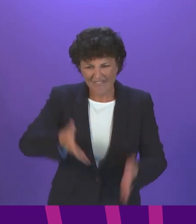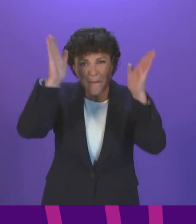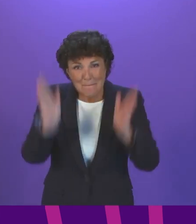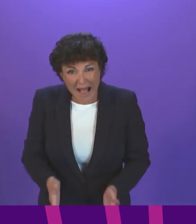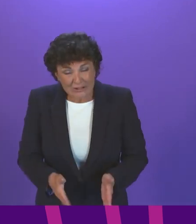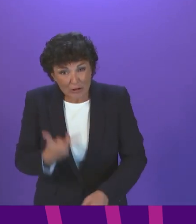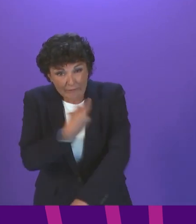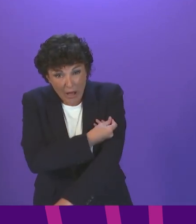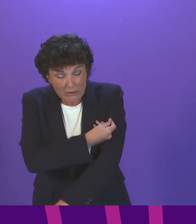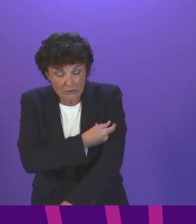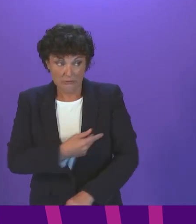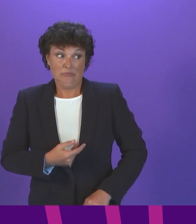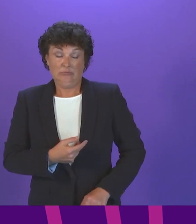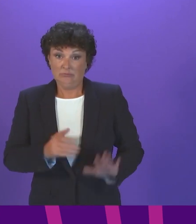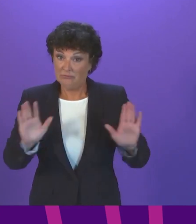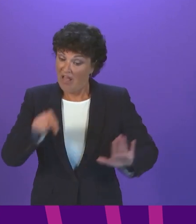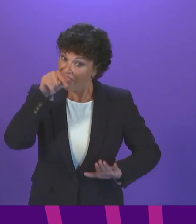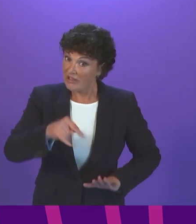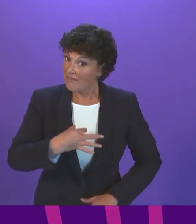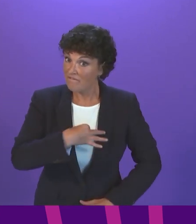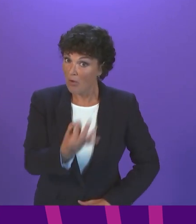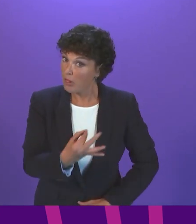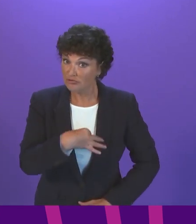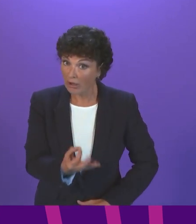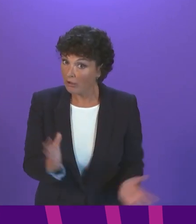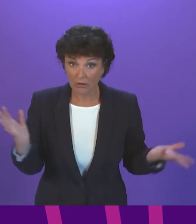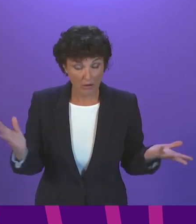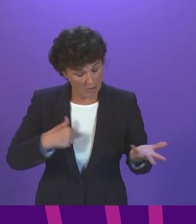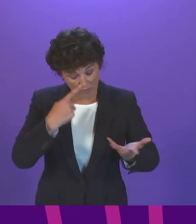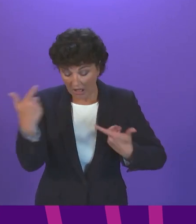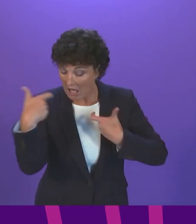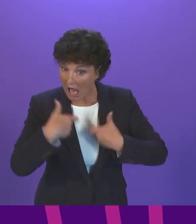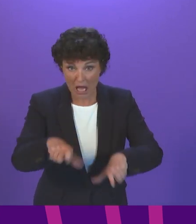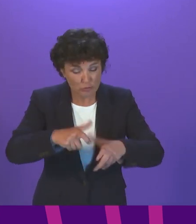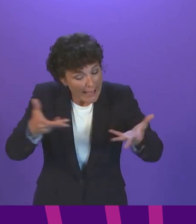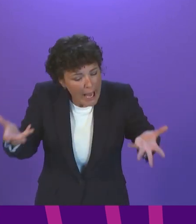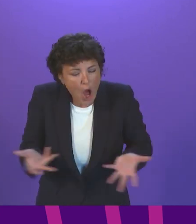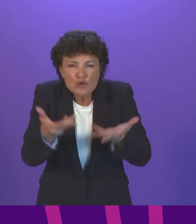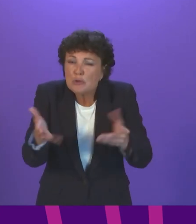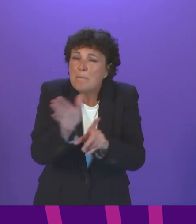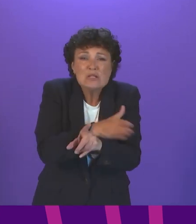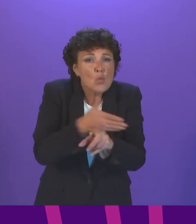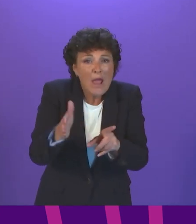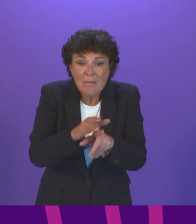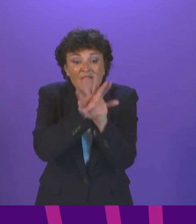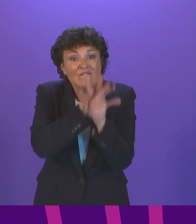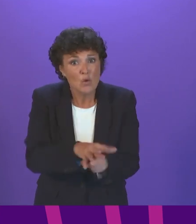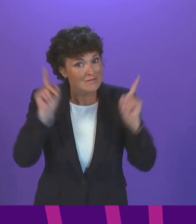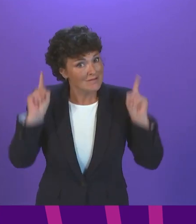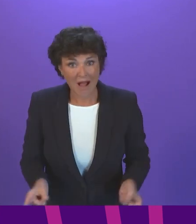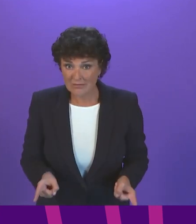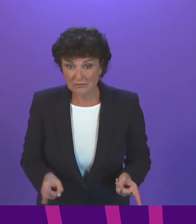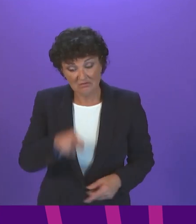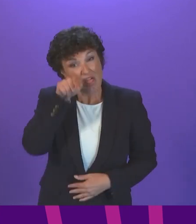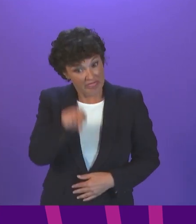vaccination. It is a voluntary programme, and we can continue to encourage people to come forward. The uptake